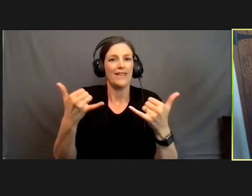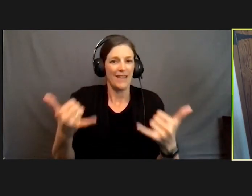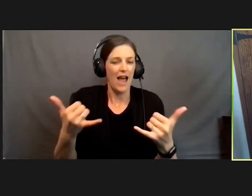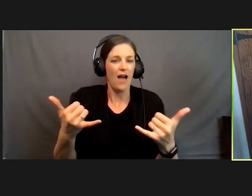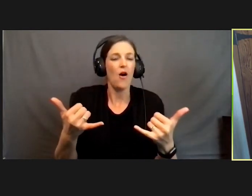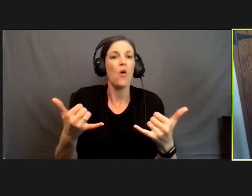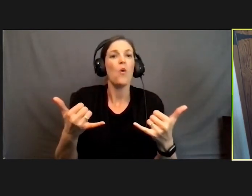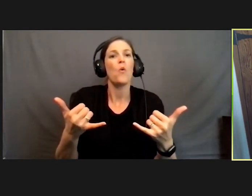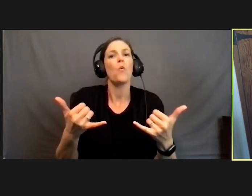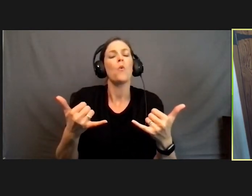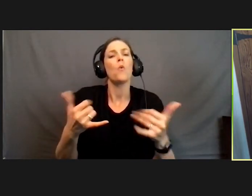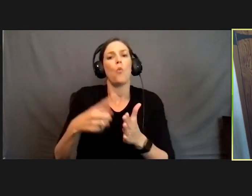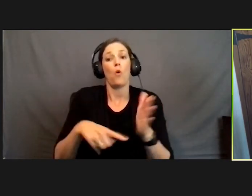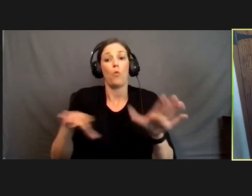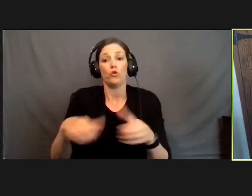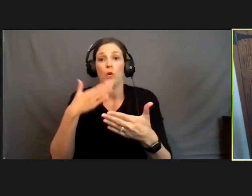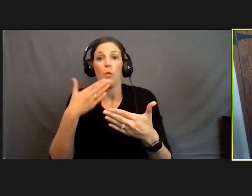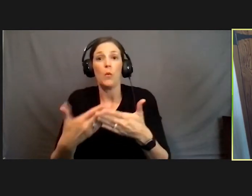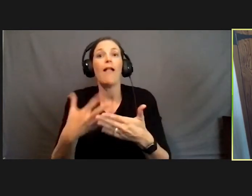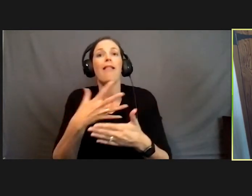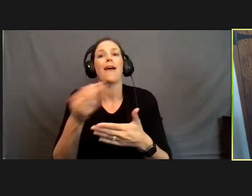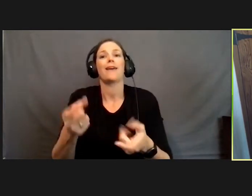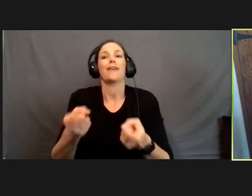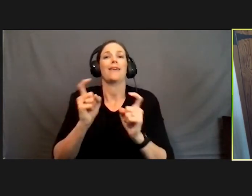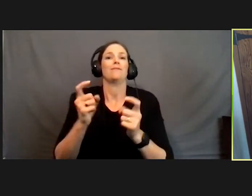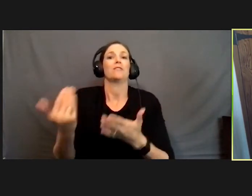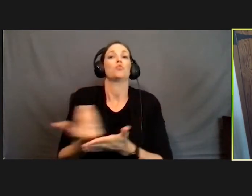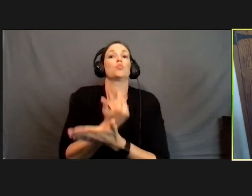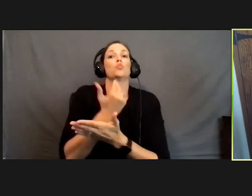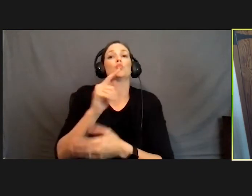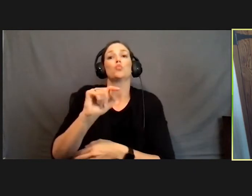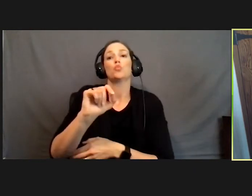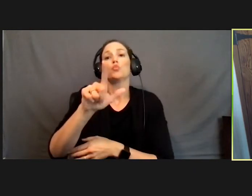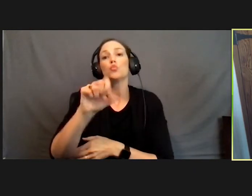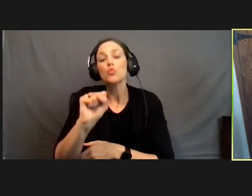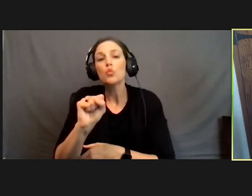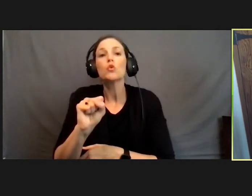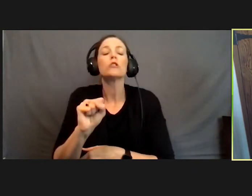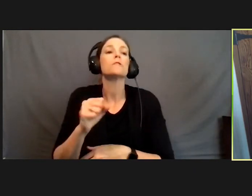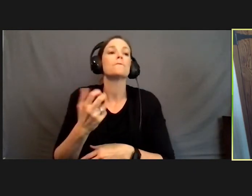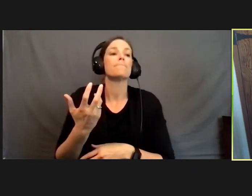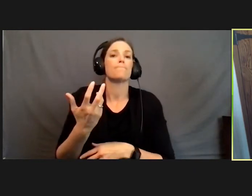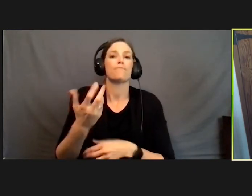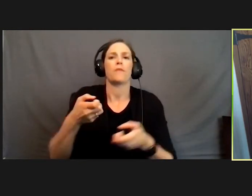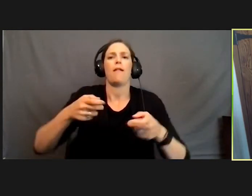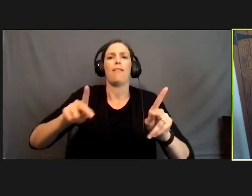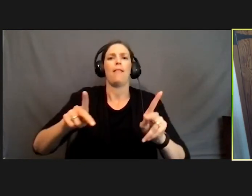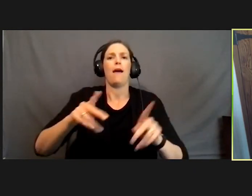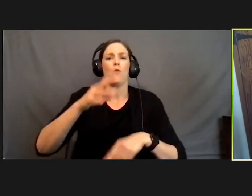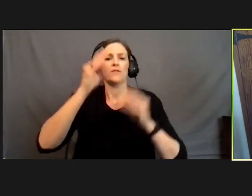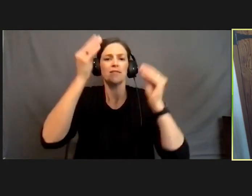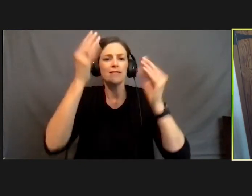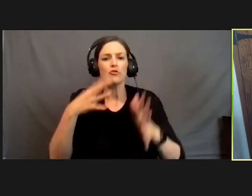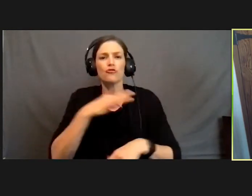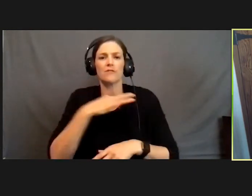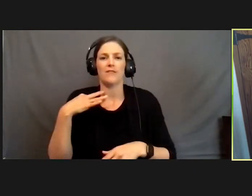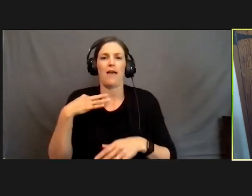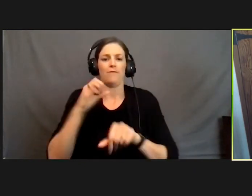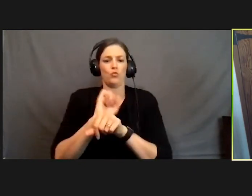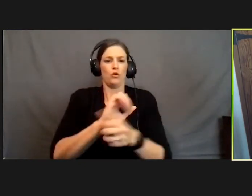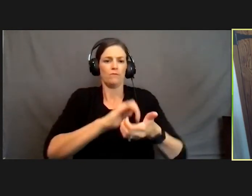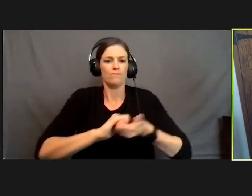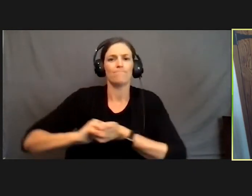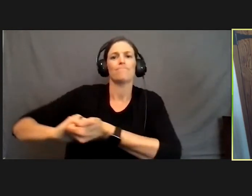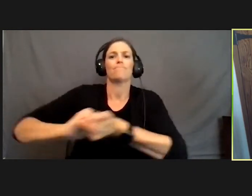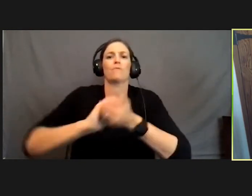and it gives us some new game, right? It gives us some new toolkits and allows faculty to work collaboratively with each other. So